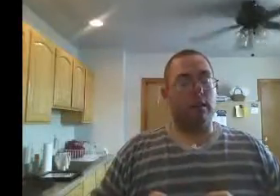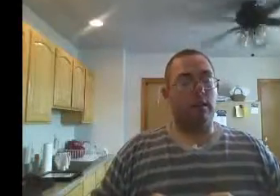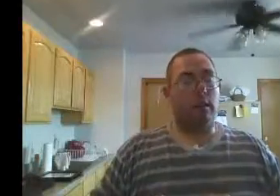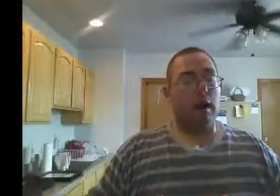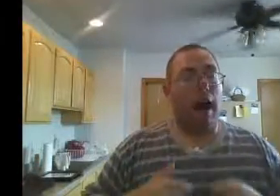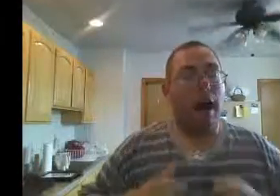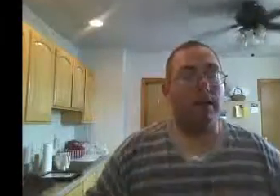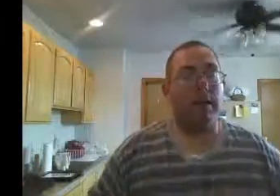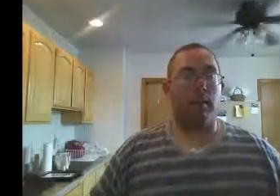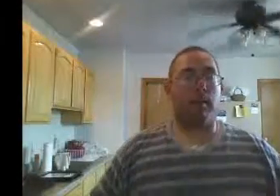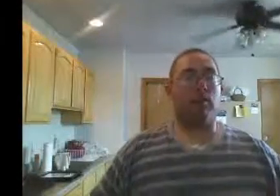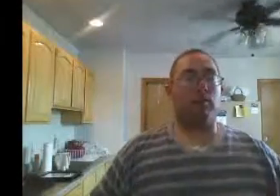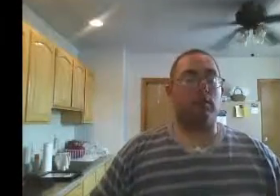I've never lost.